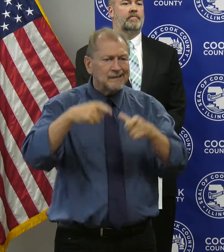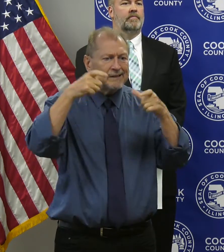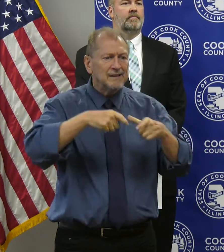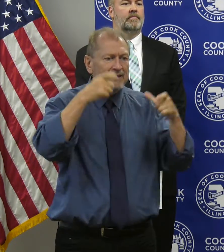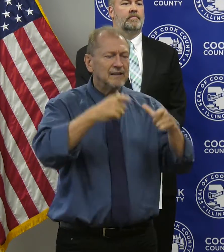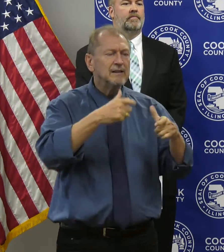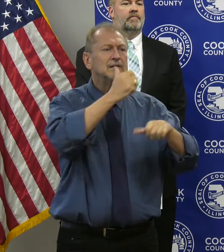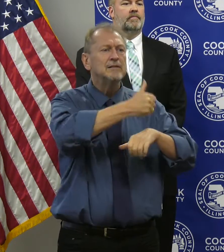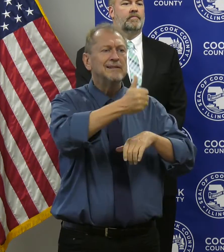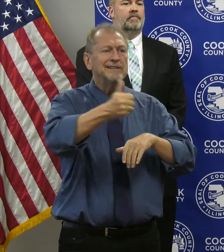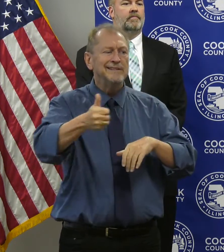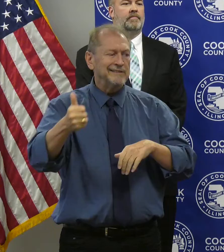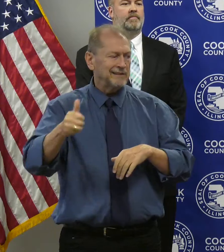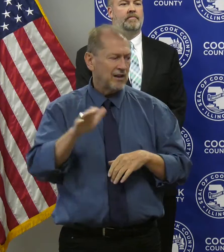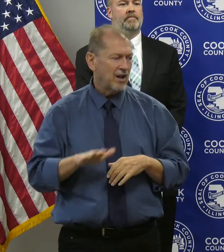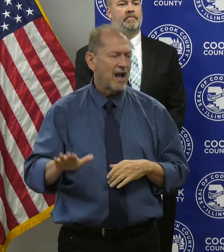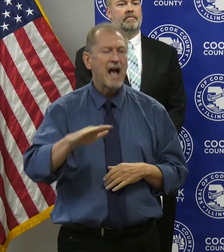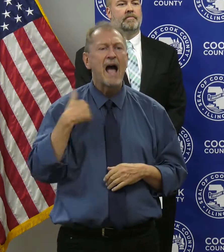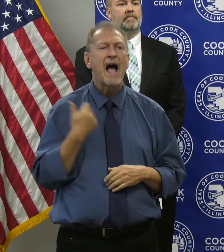the city.